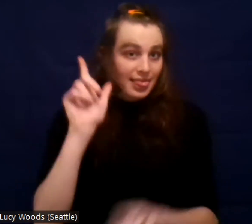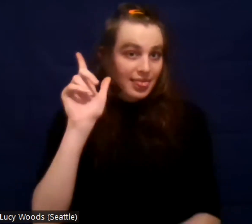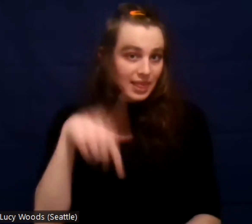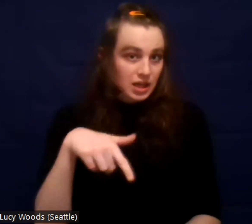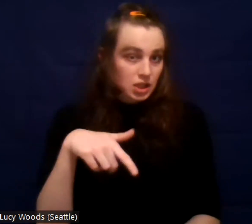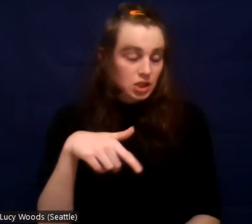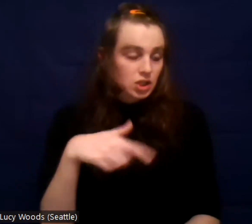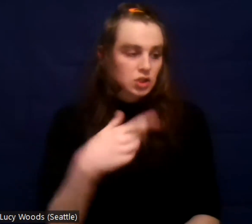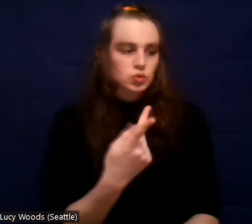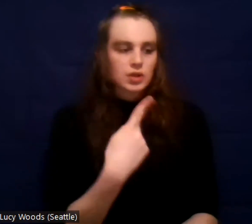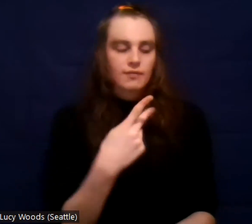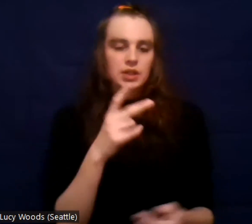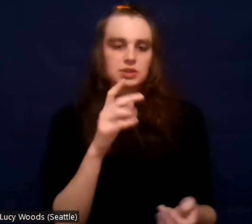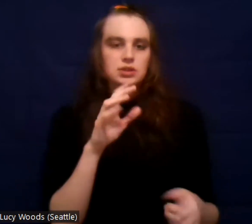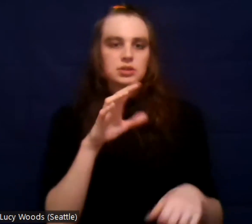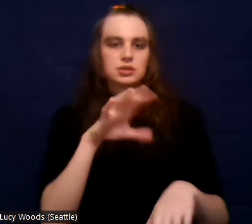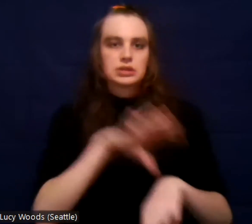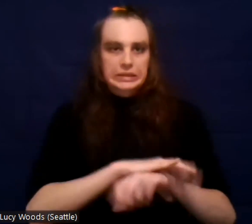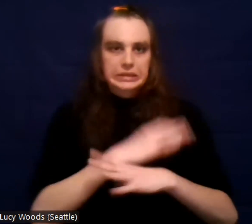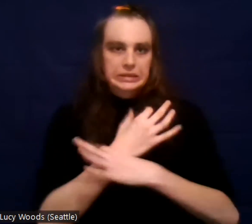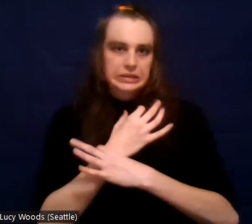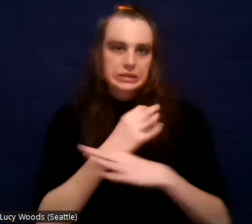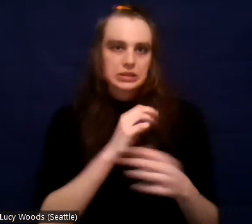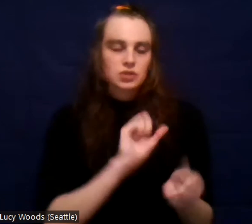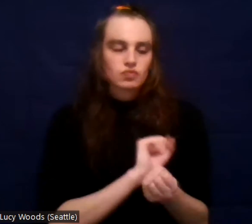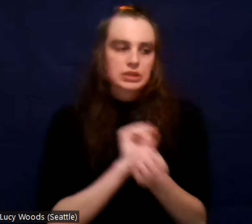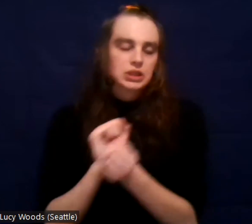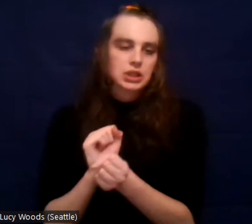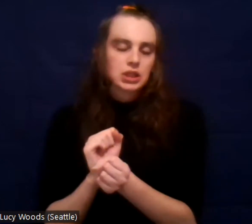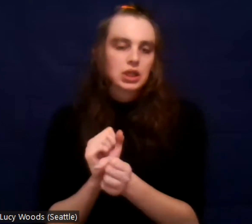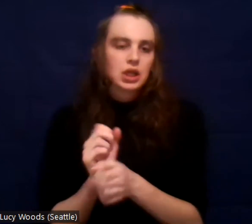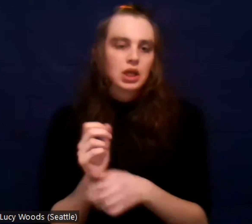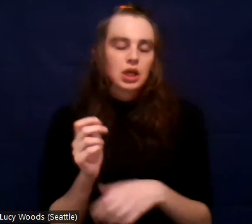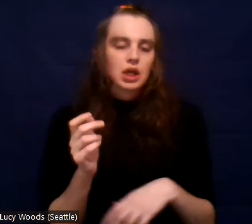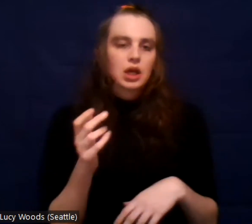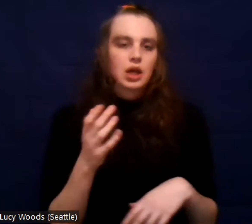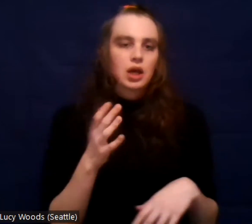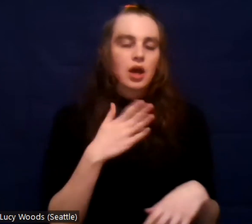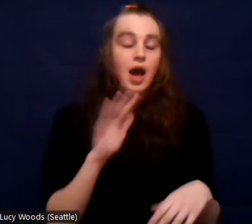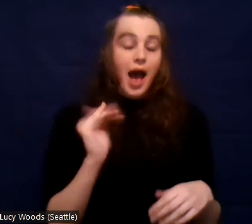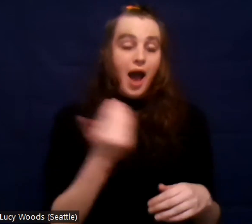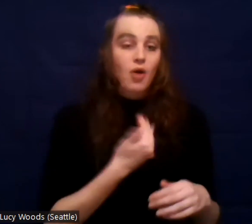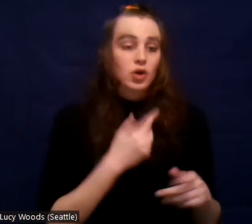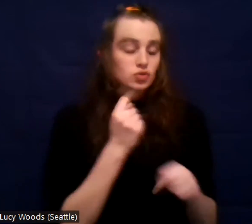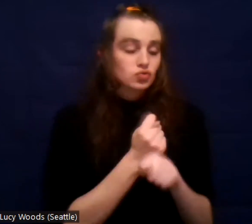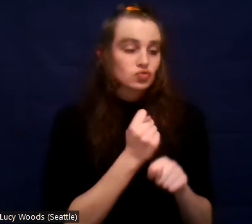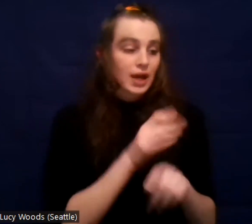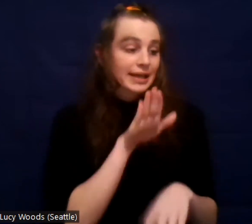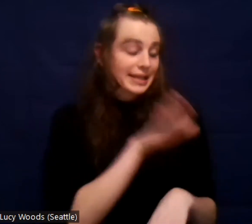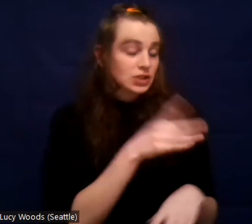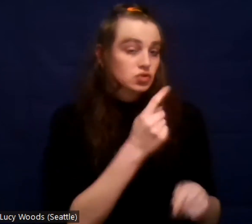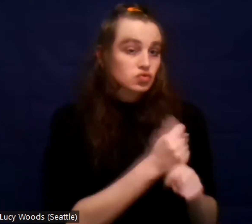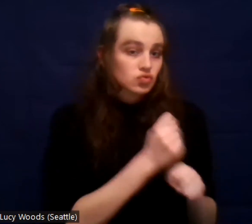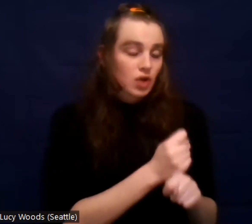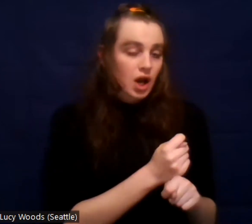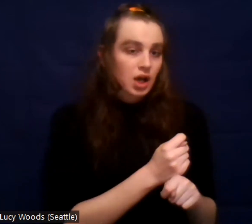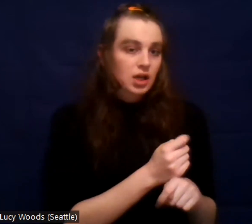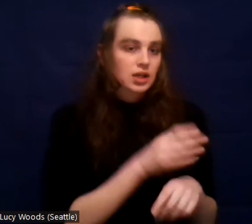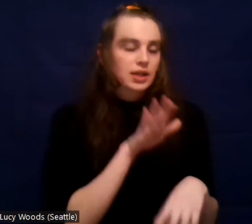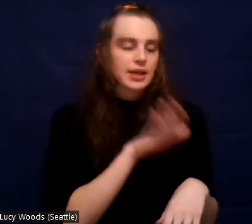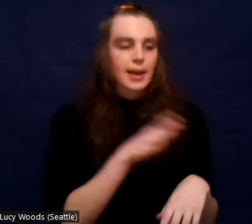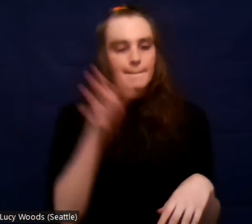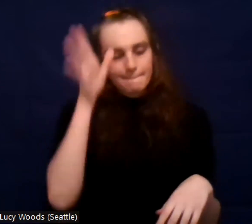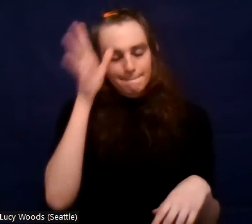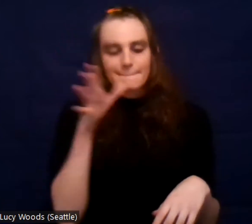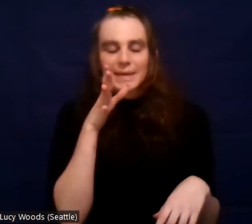under his parents' name. They reported it stolen. Um, and my plan backfired because they dropped the charges. His